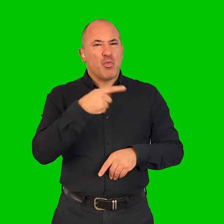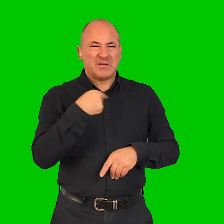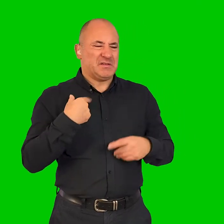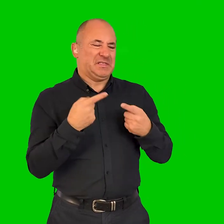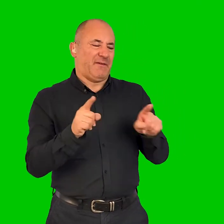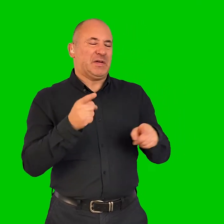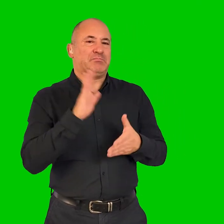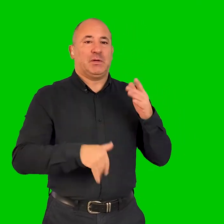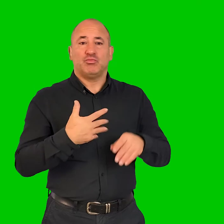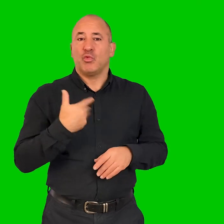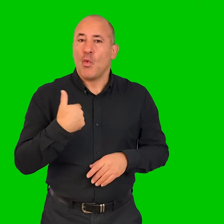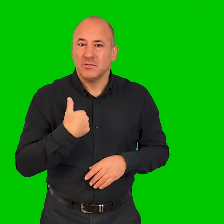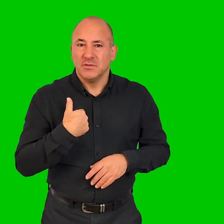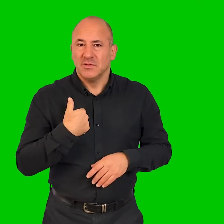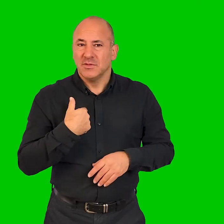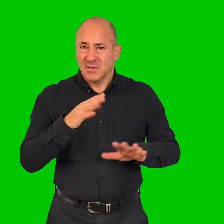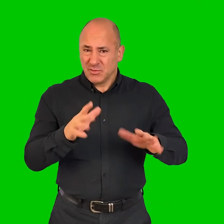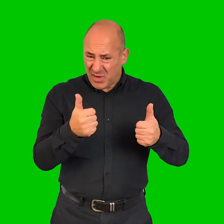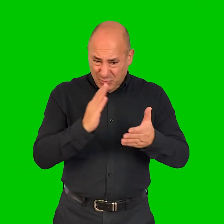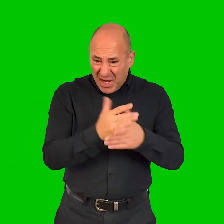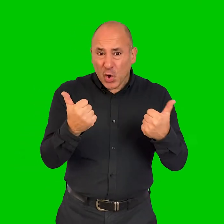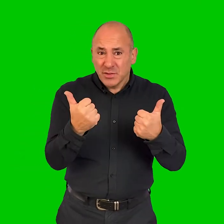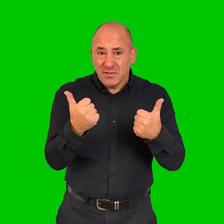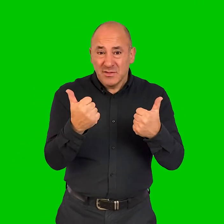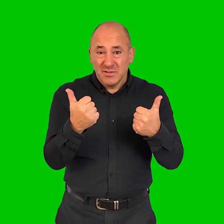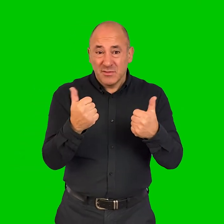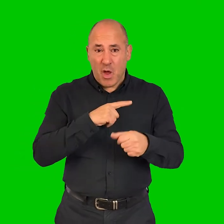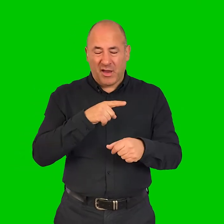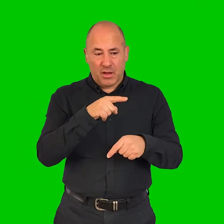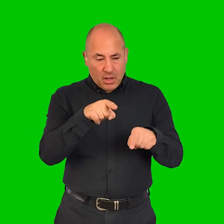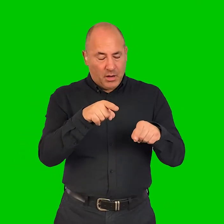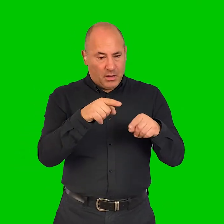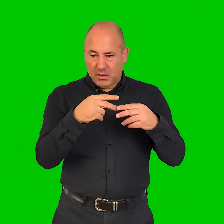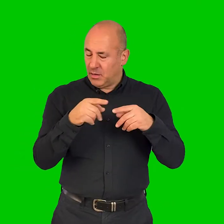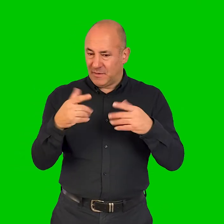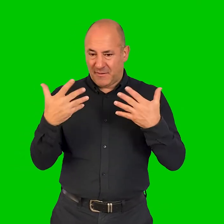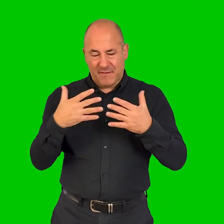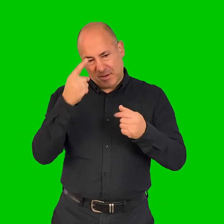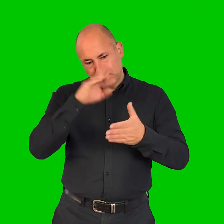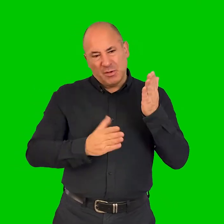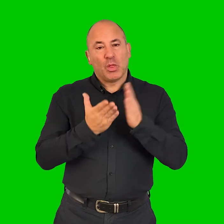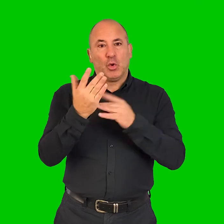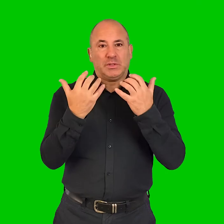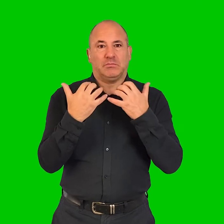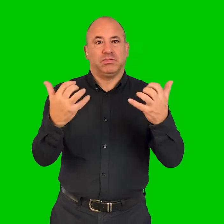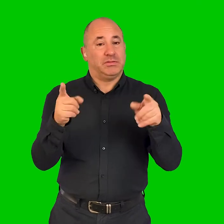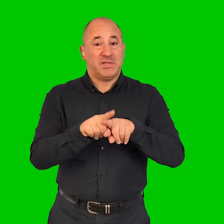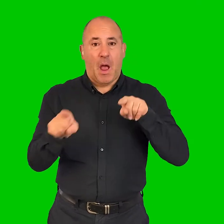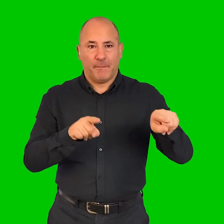saying that they're not going to have the same experience and that is okay. And not only is it okay, it's actually good because a visually impaired